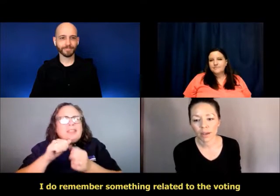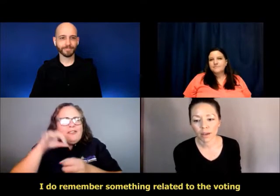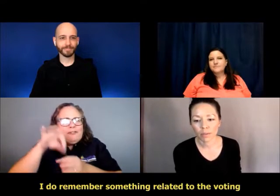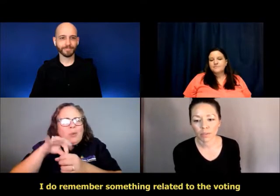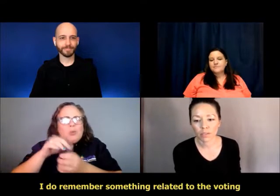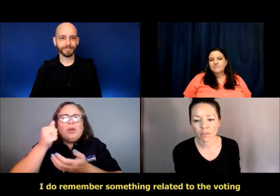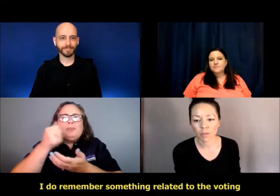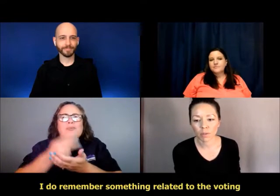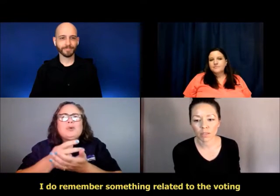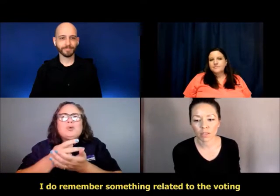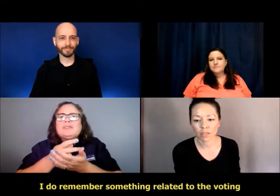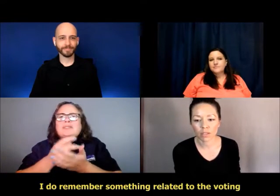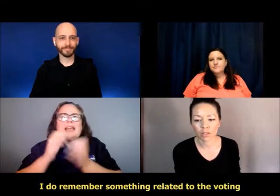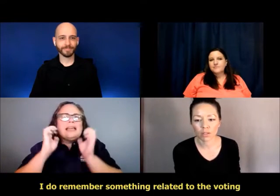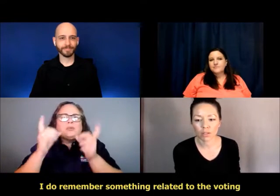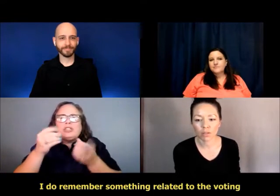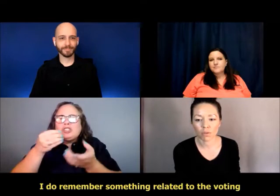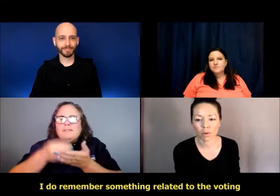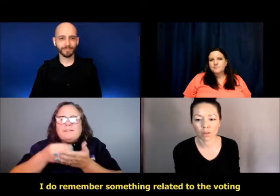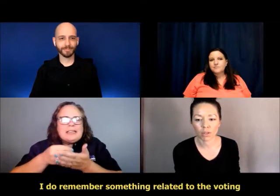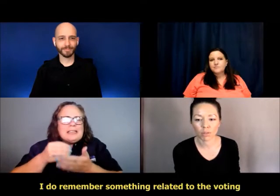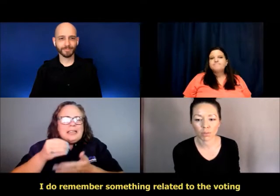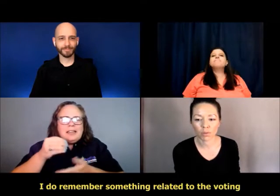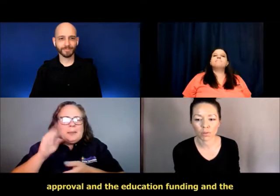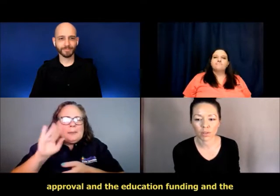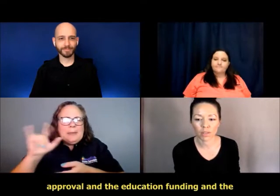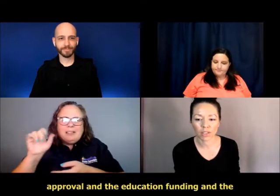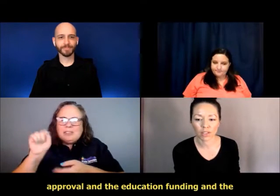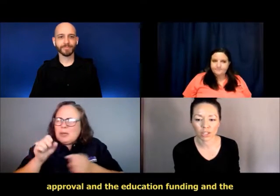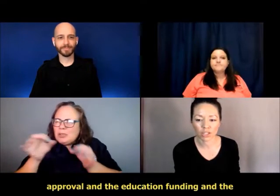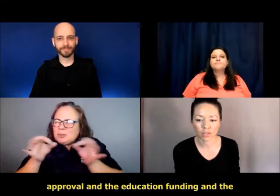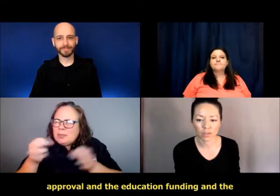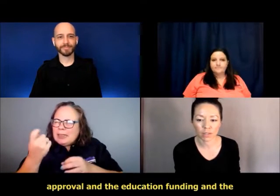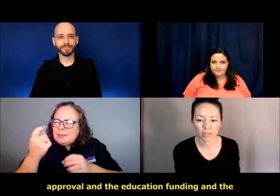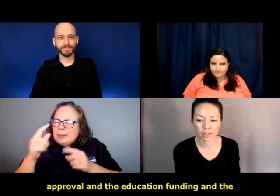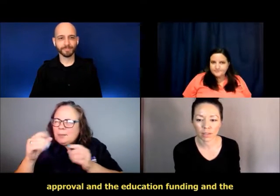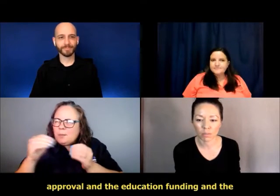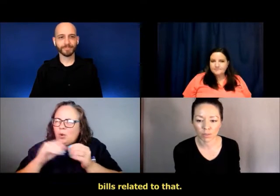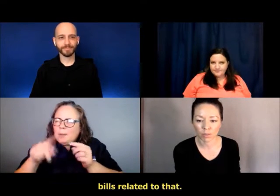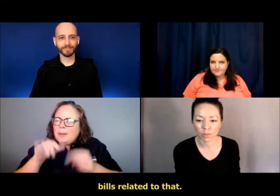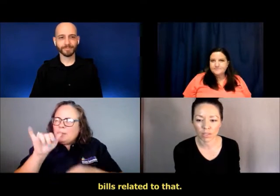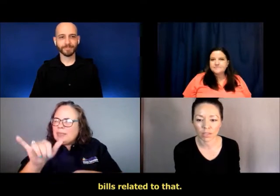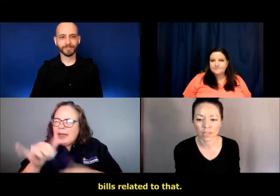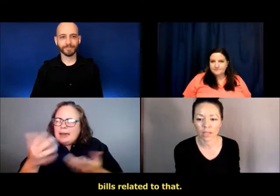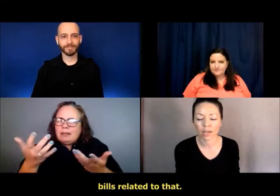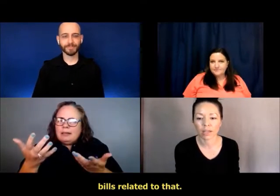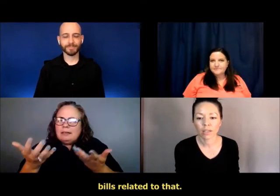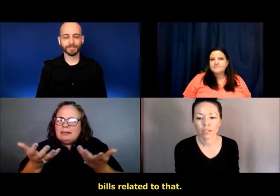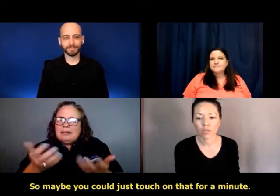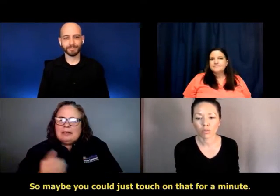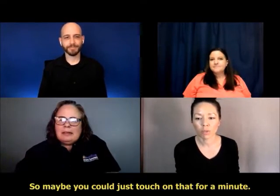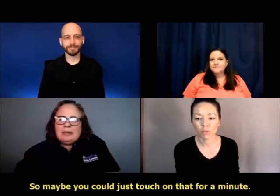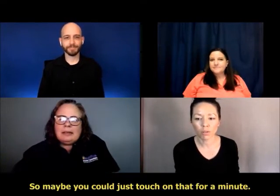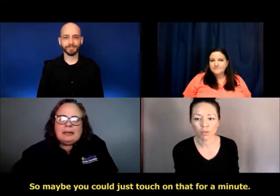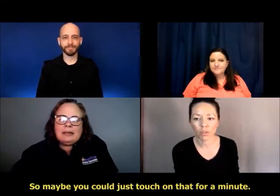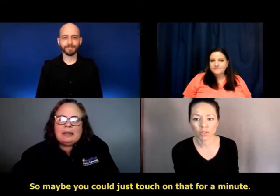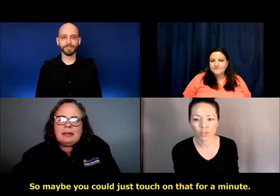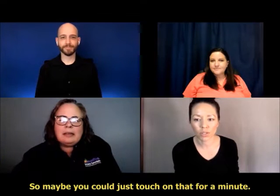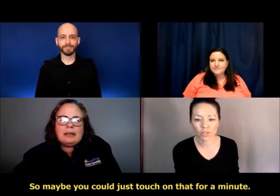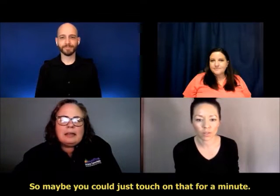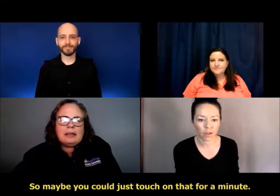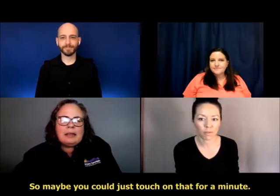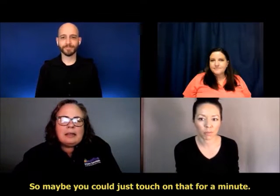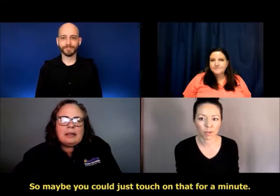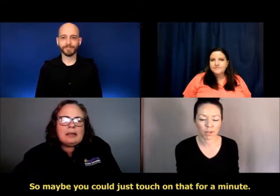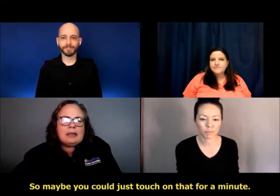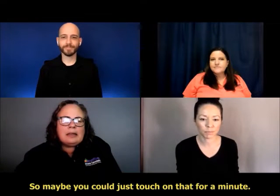um, something related to the voting approval and the education funding and the bills related to that. So maybe you could